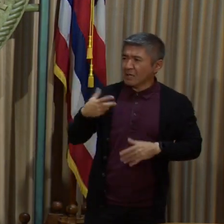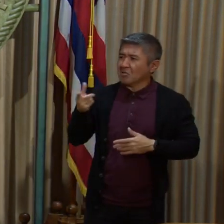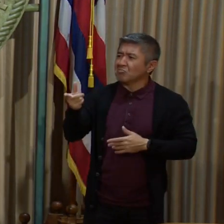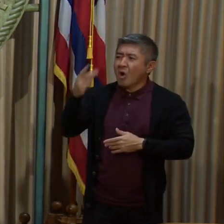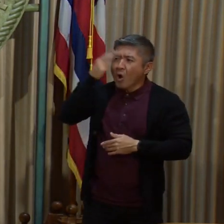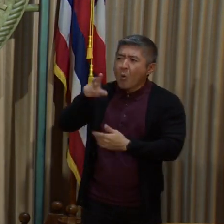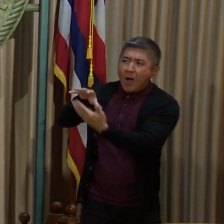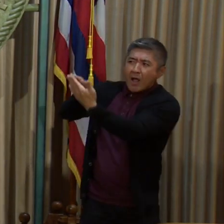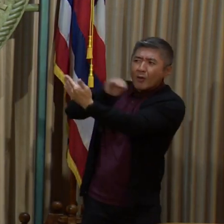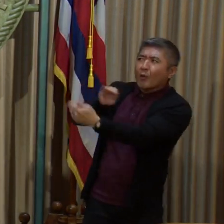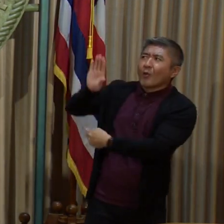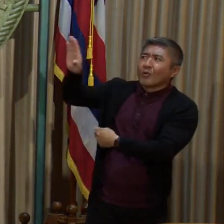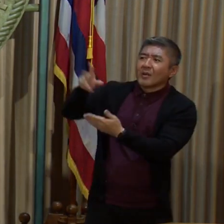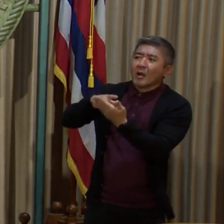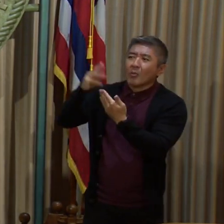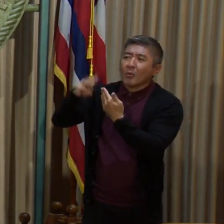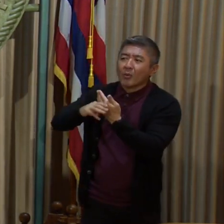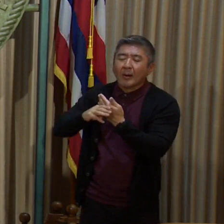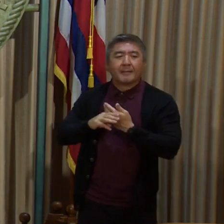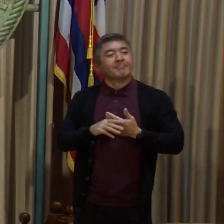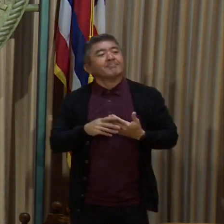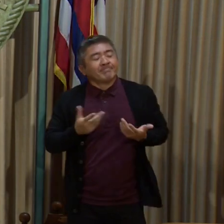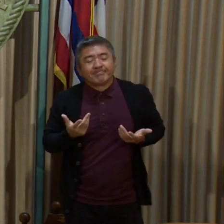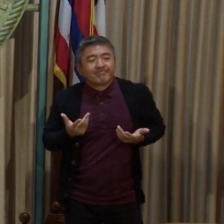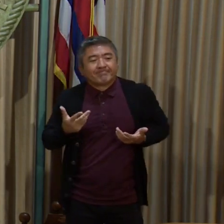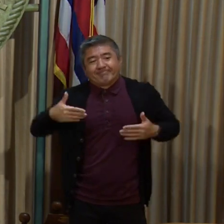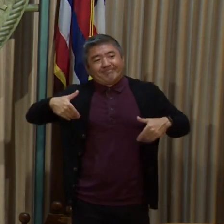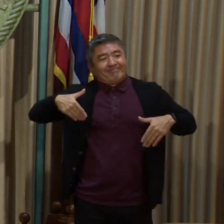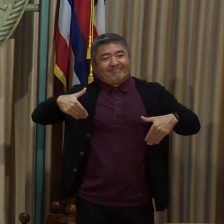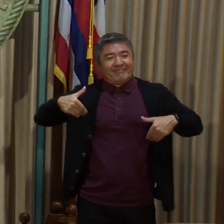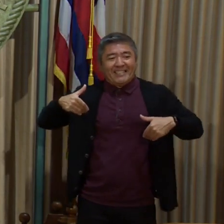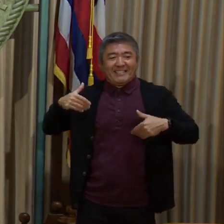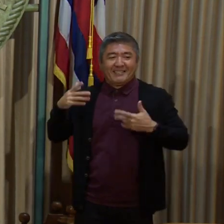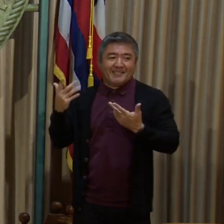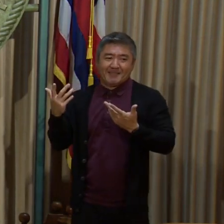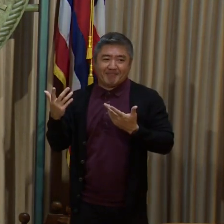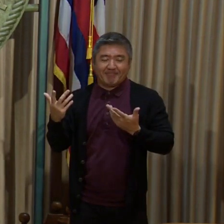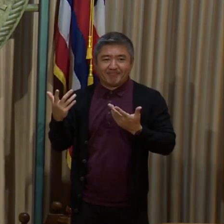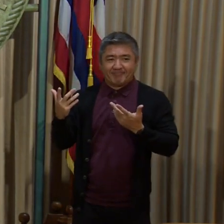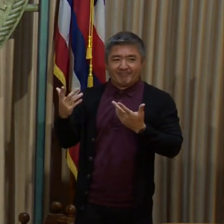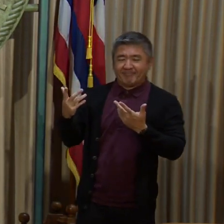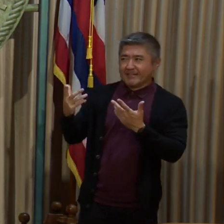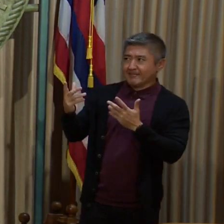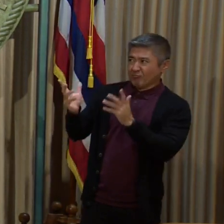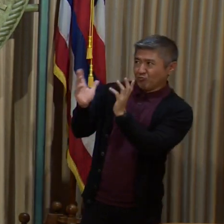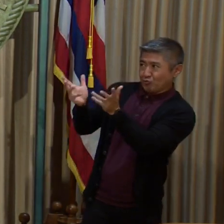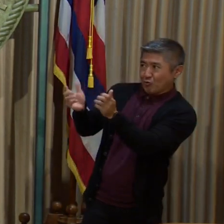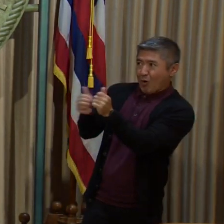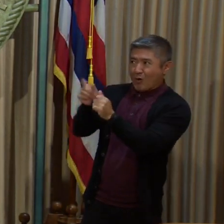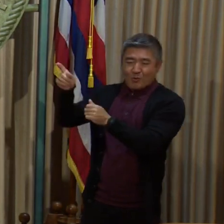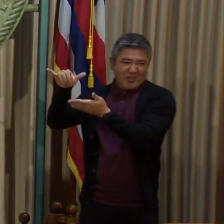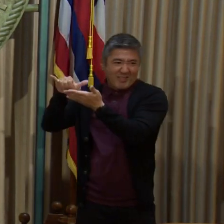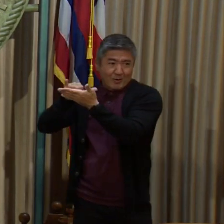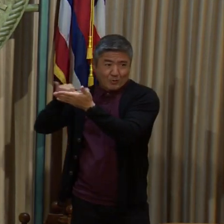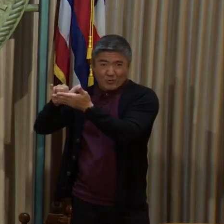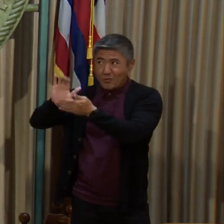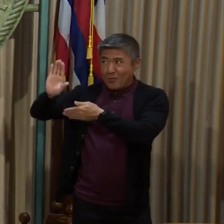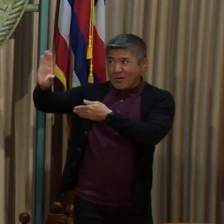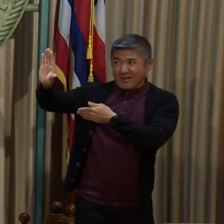Governor, have not had an opportunity to talk with New York specifically.